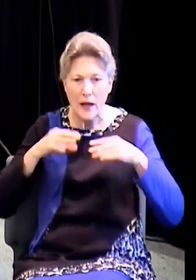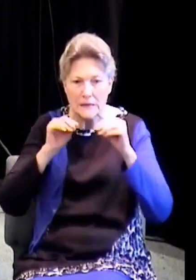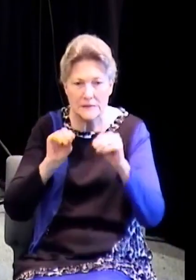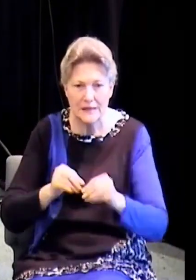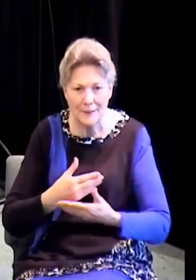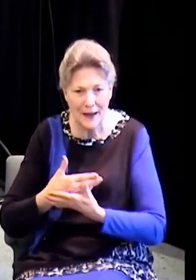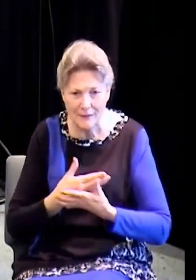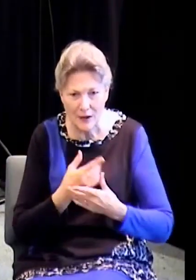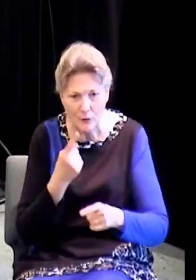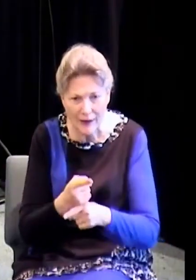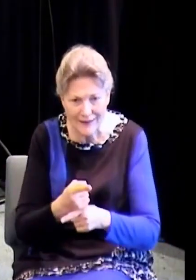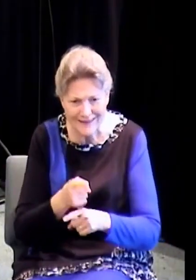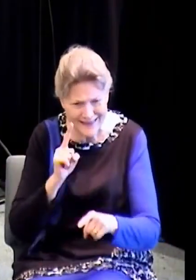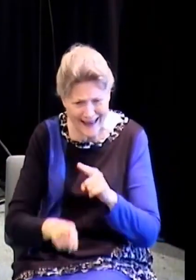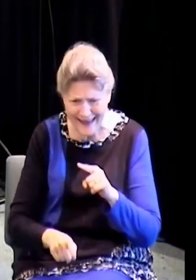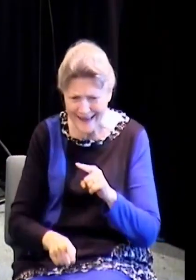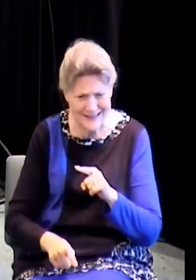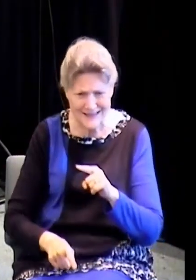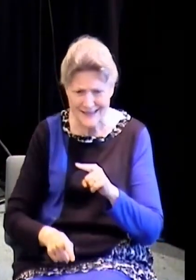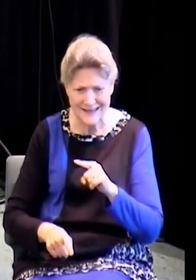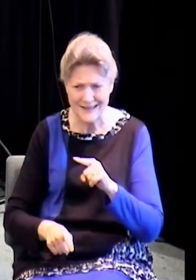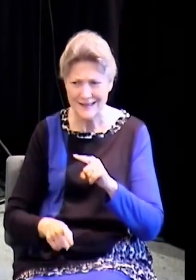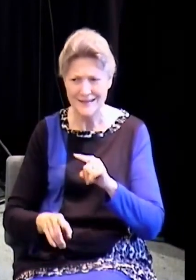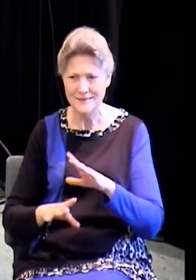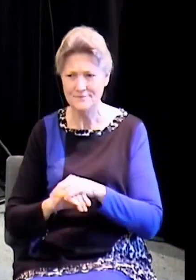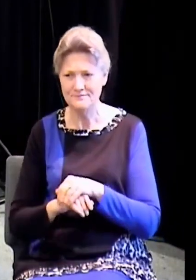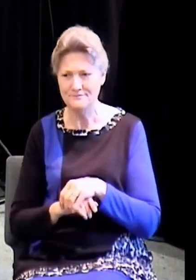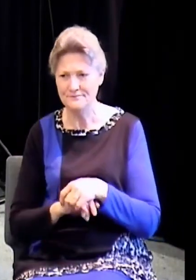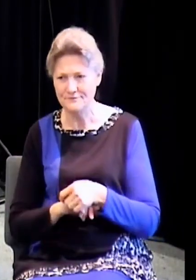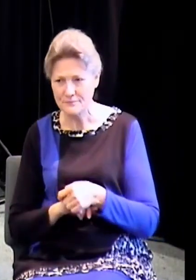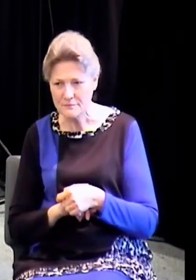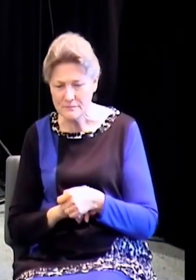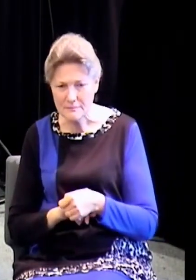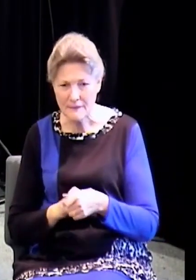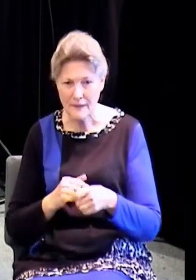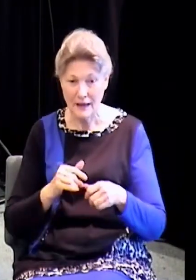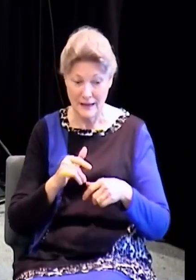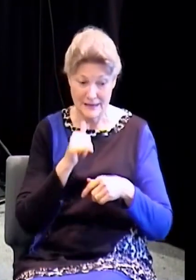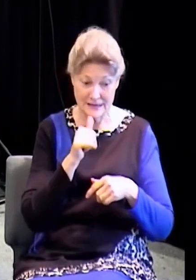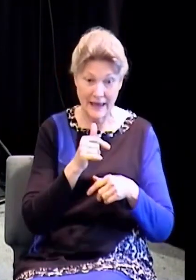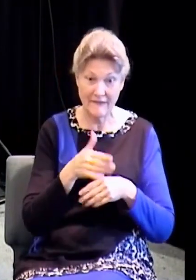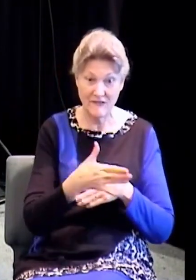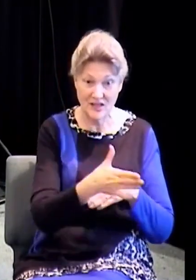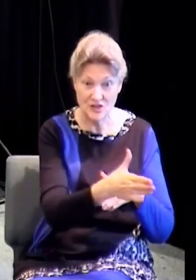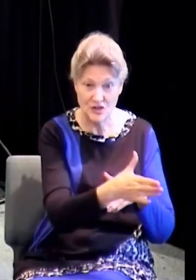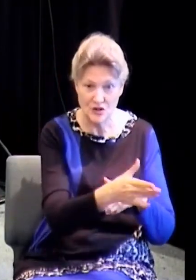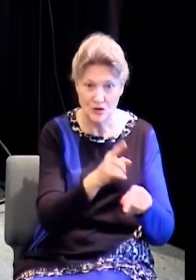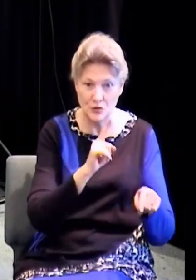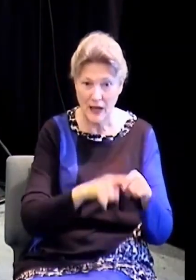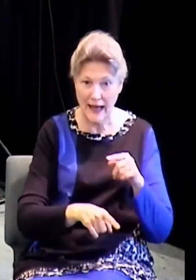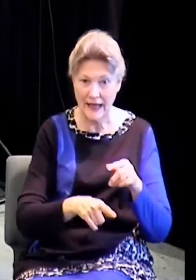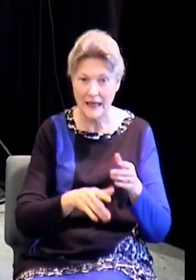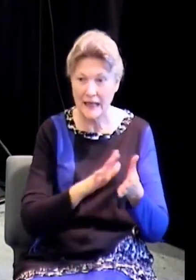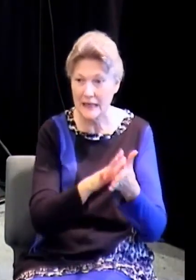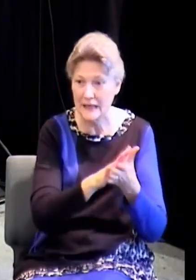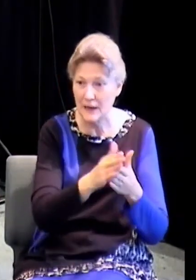Pastor Yance always said don't try to fillet him before you get him in the boat. You know what I'm saying? Don't fillet the fish while it's in the water. Get him in the boat.